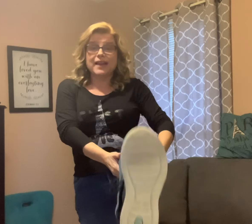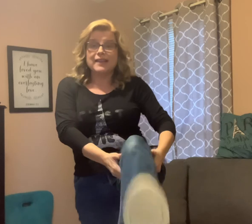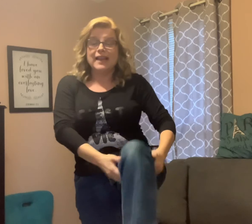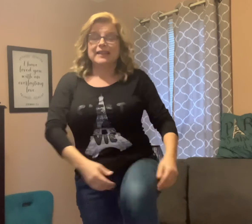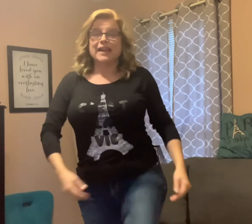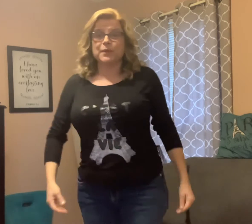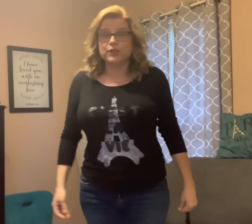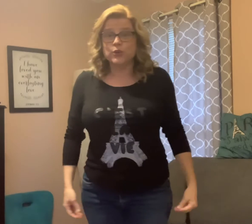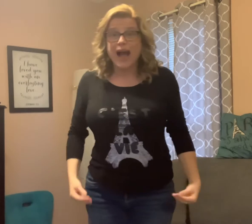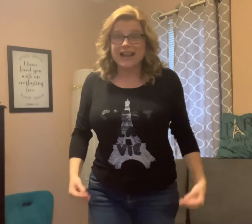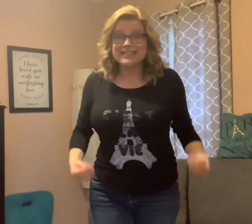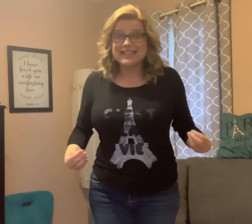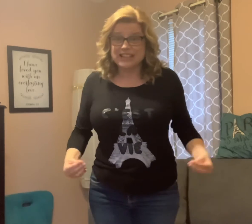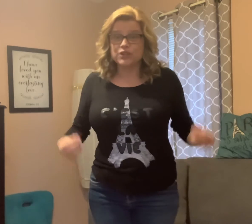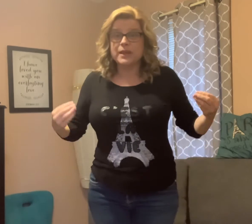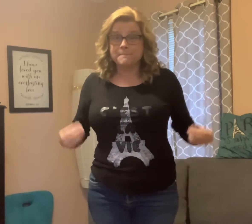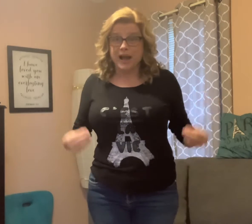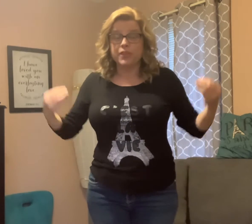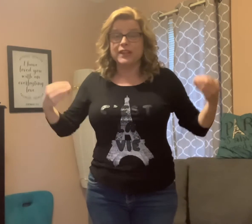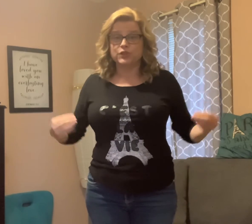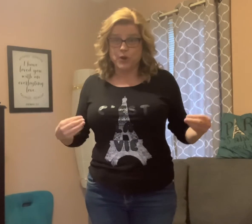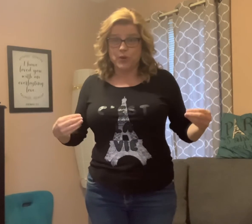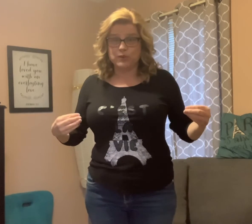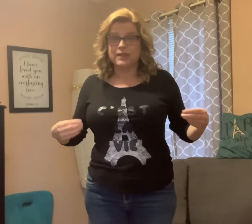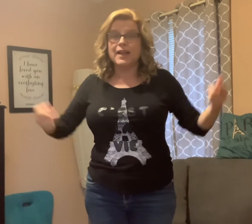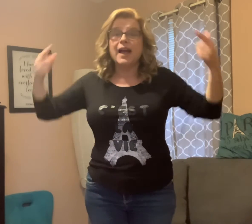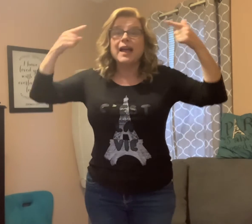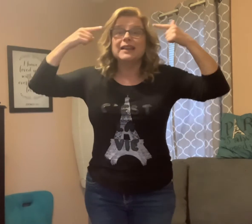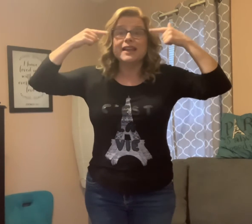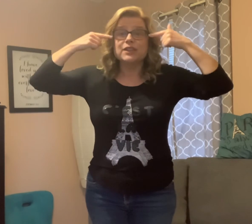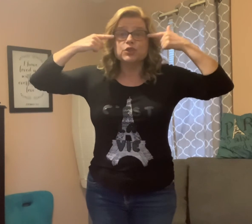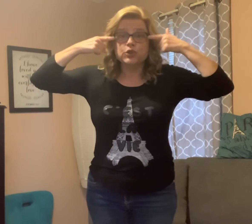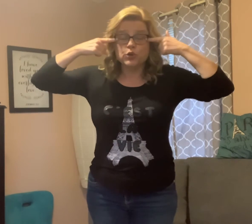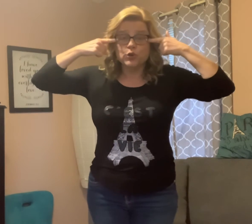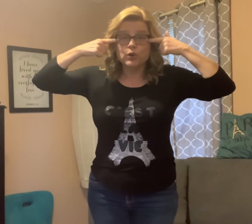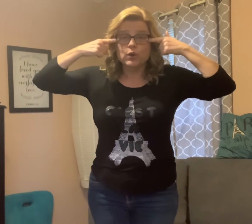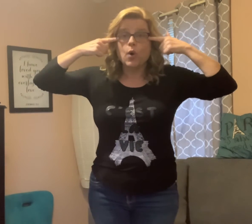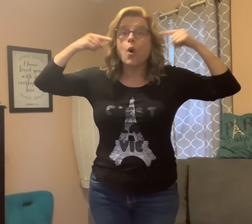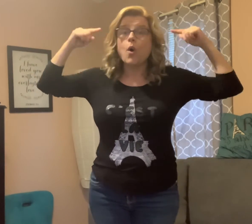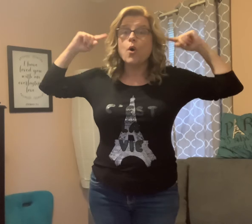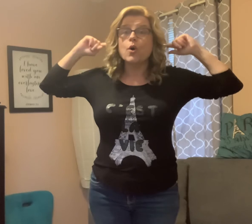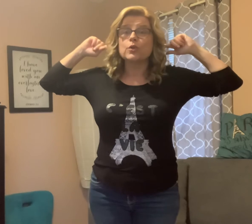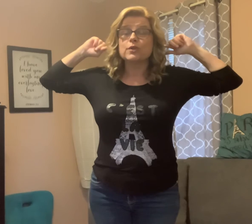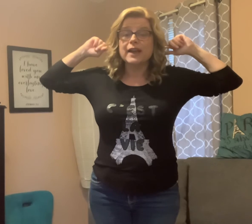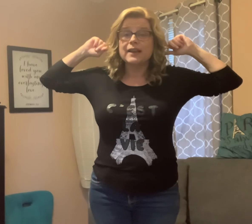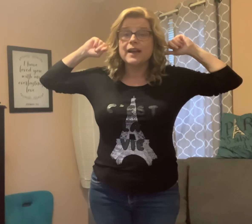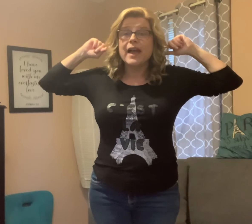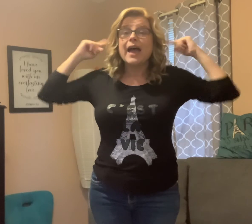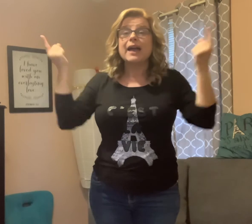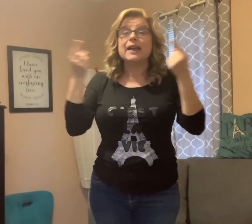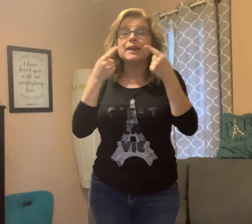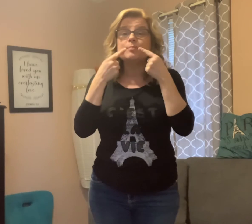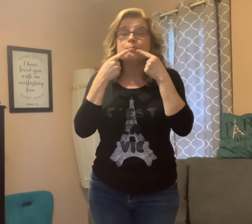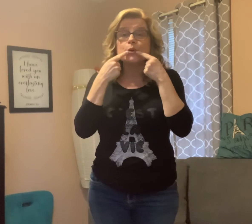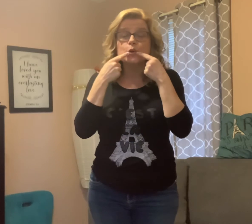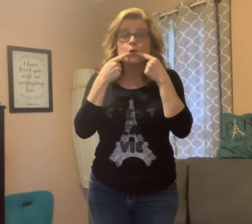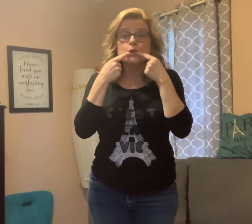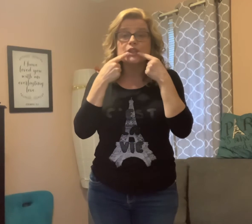Now we need to do eyes and ears and mouth and nose. Les yeux, oreilles et bouche